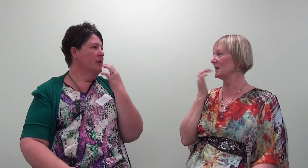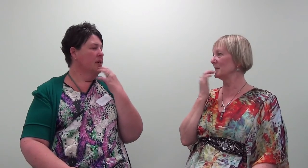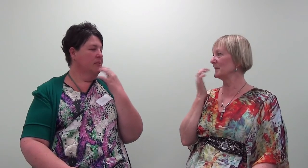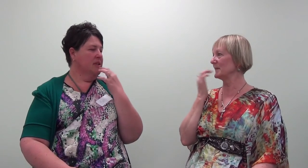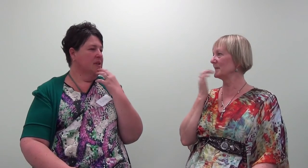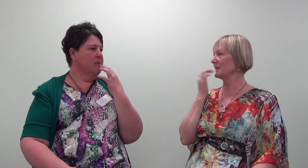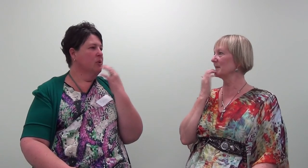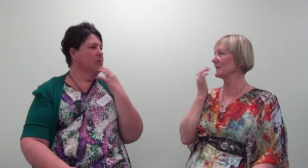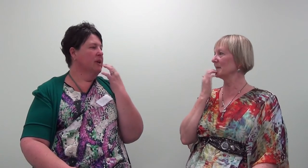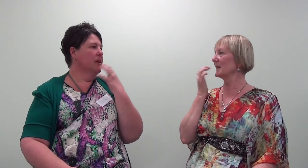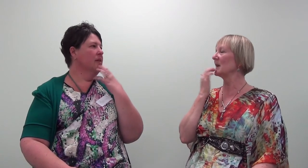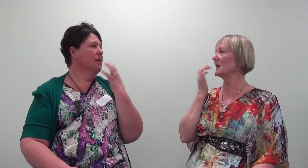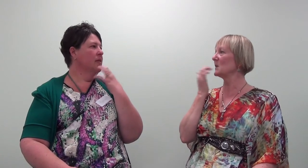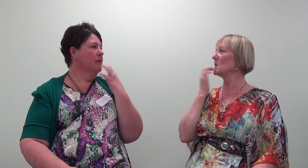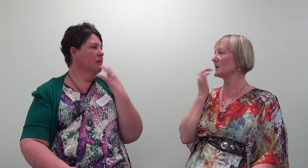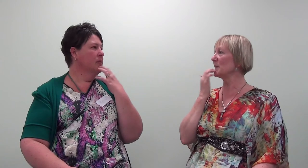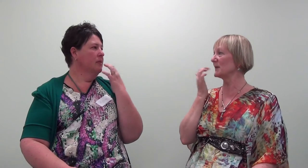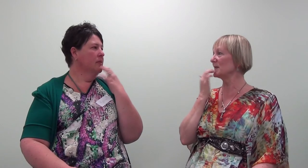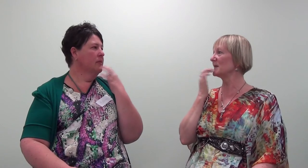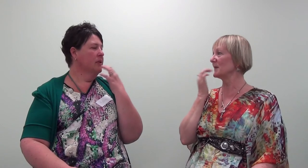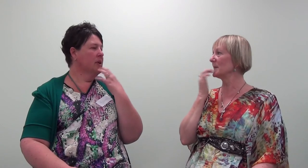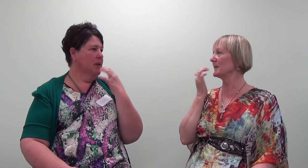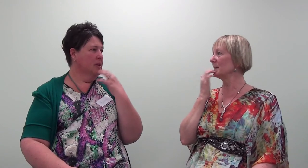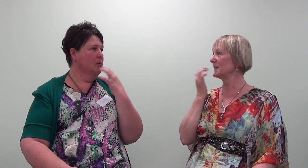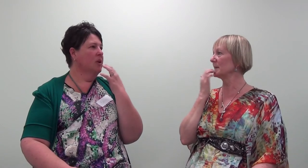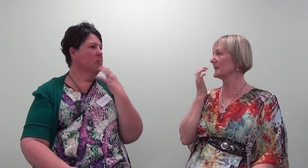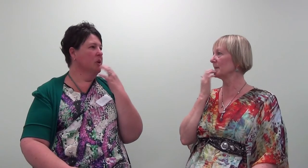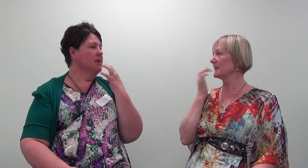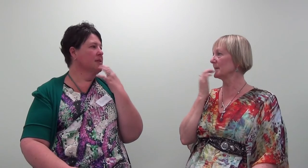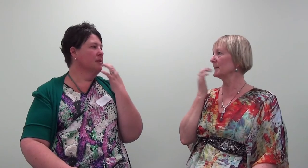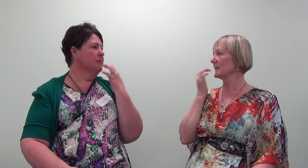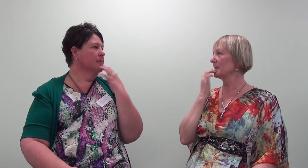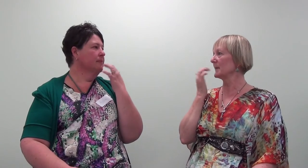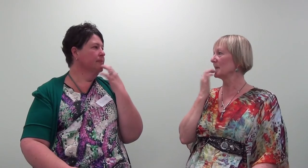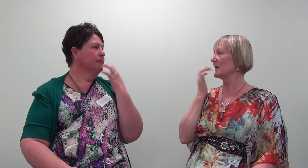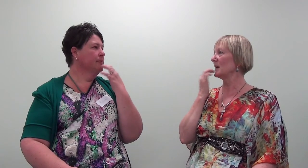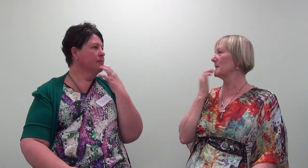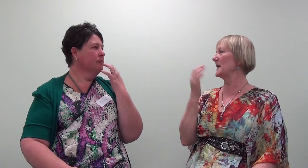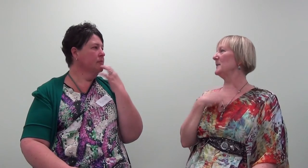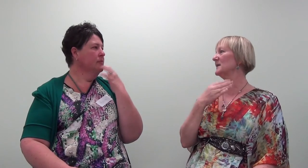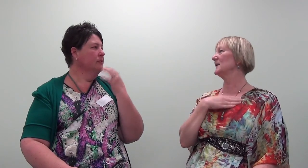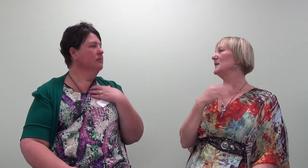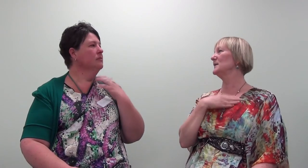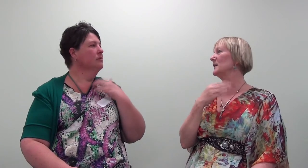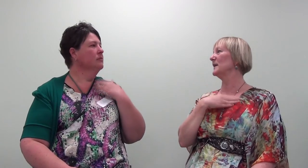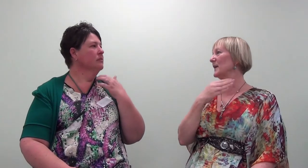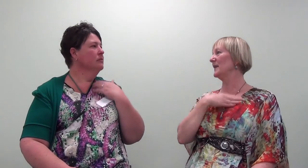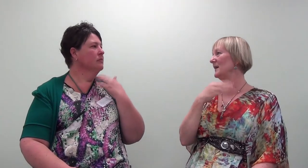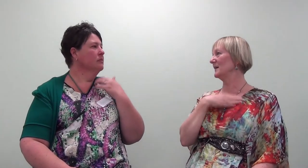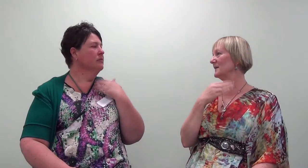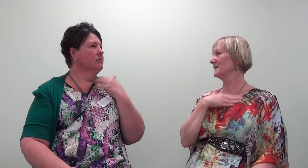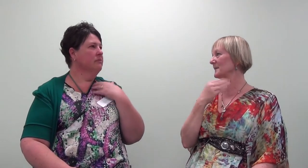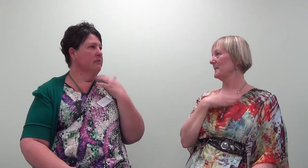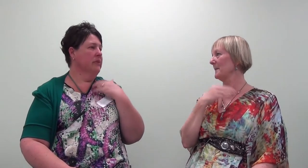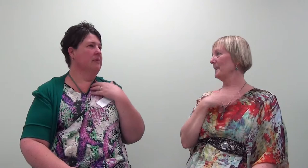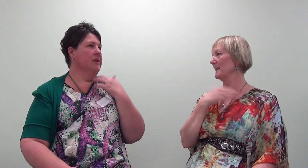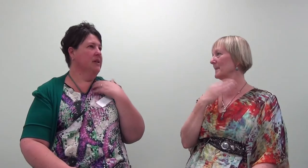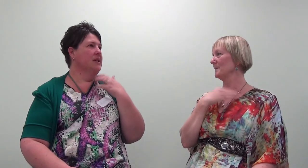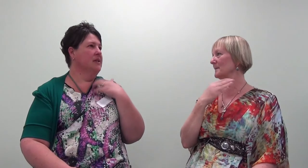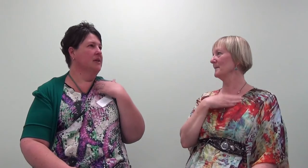in my stomach or my neck and I want to process them. And I want to process them. And maybe it's easier than I think. Maybe it's easier